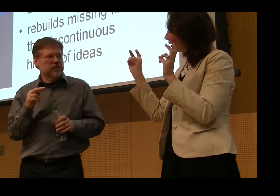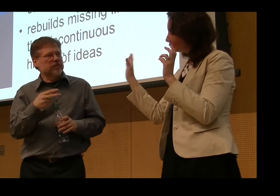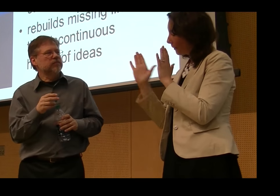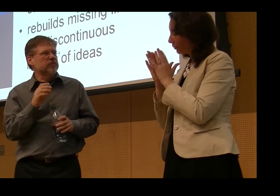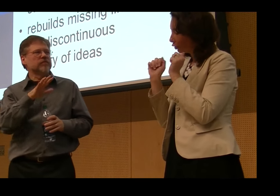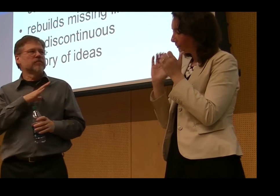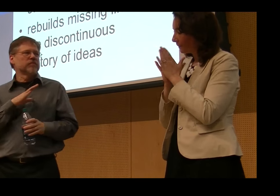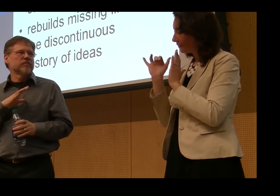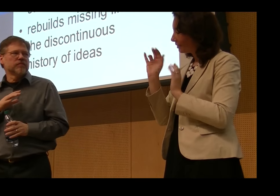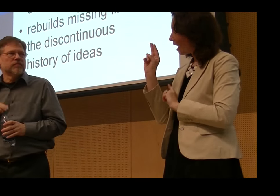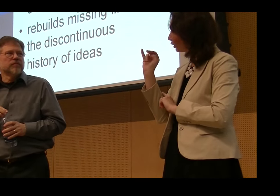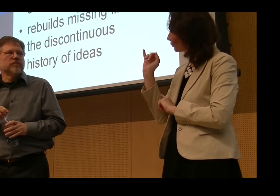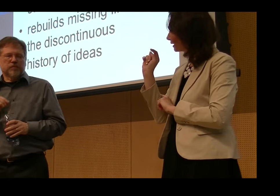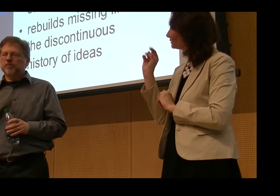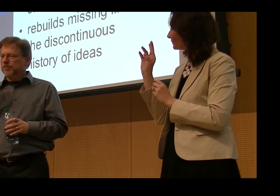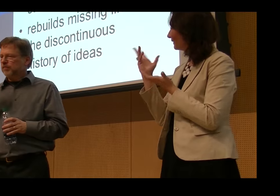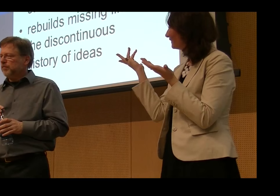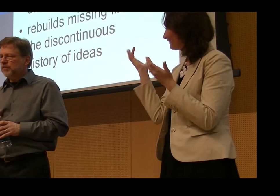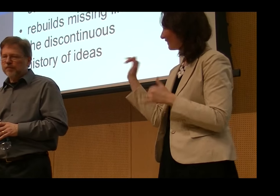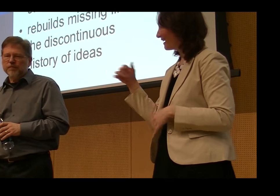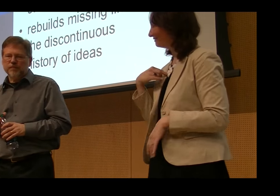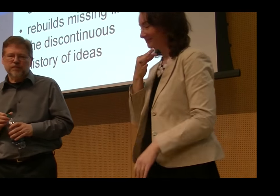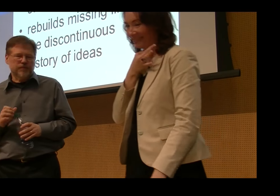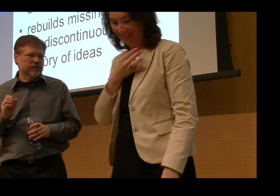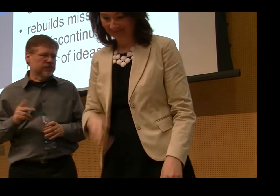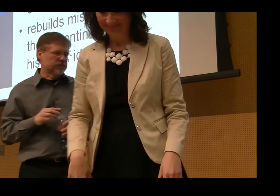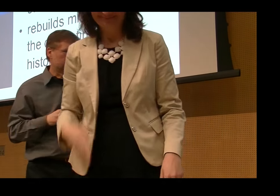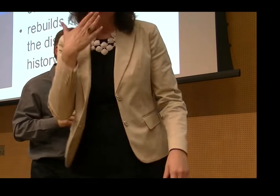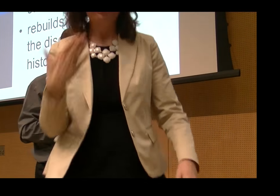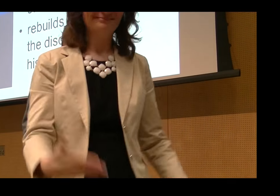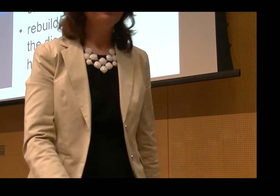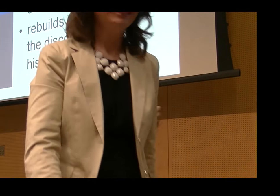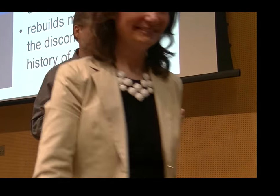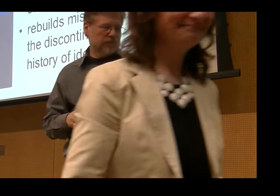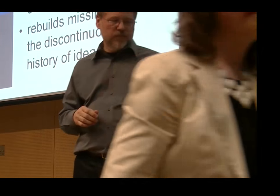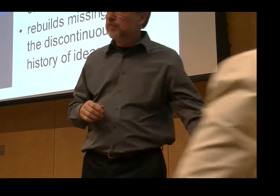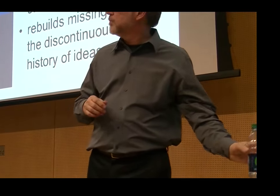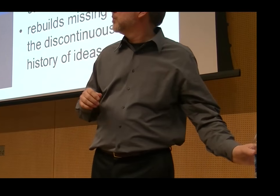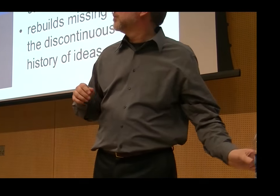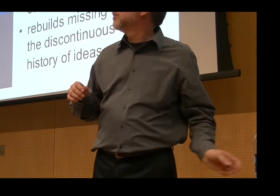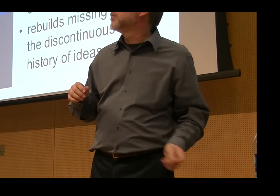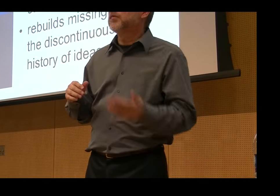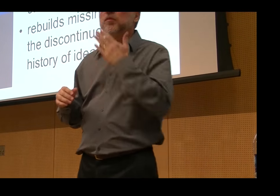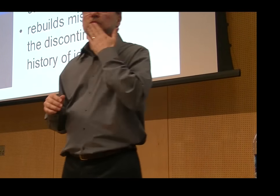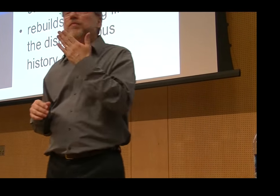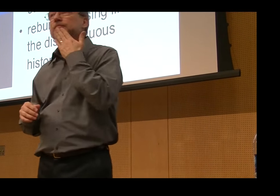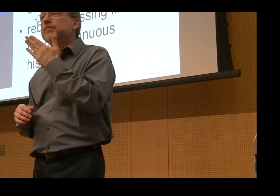let's say, linguistics class? Or how would you explain how it could be used within a curriculum? What kind of a unit would you think